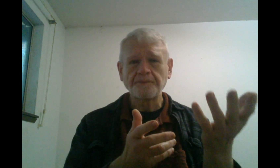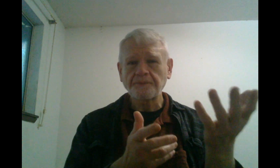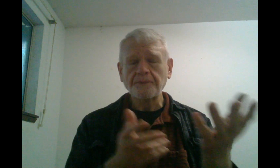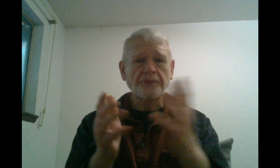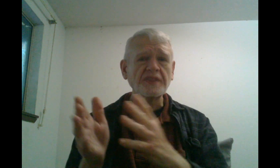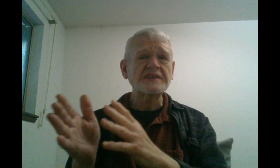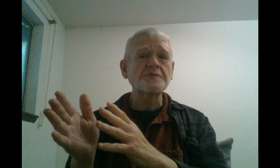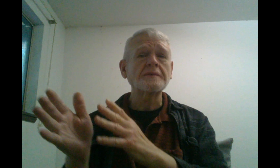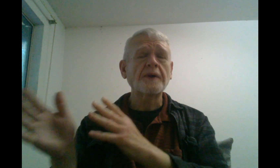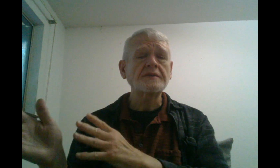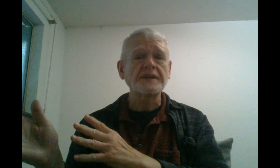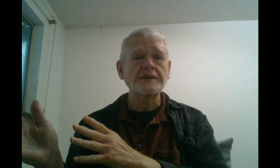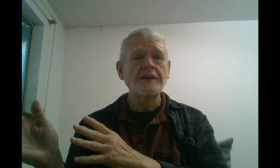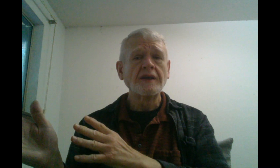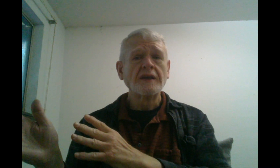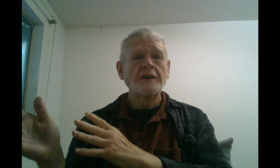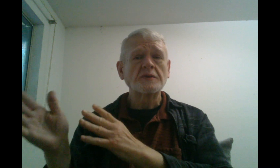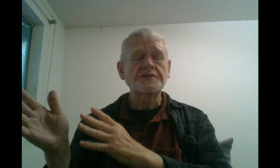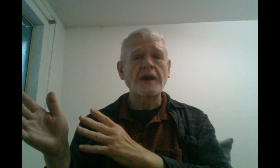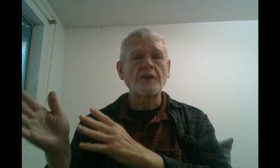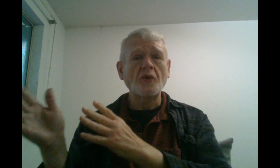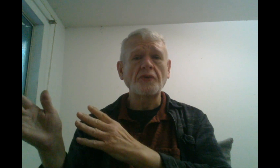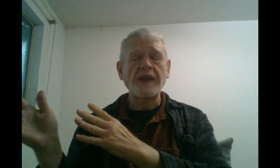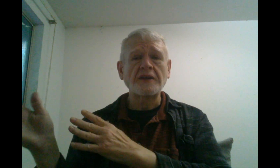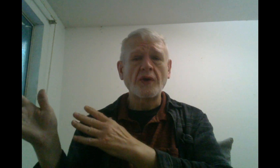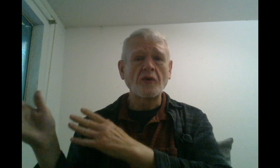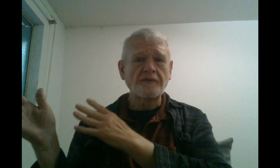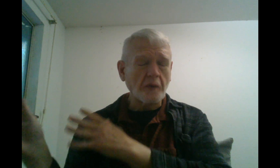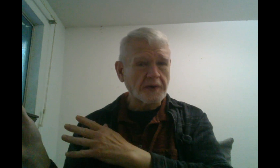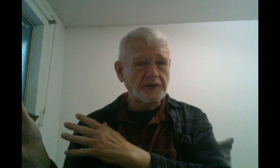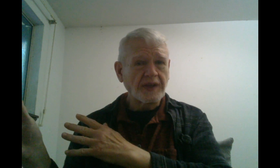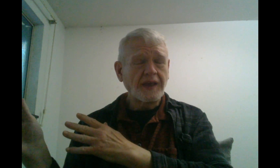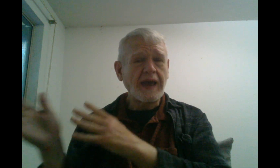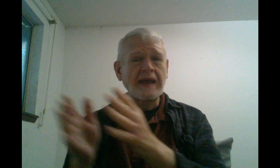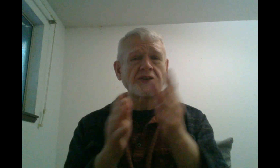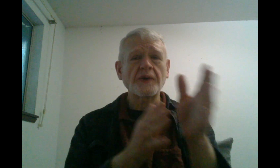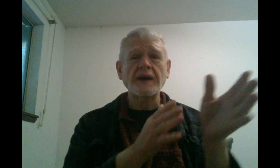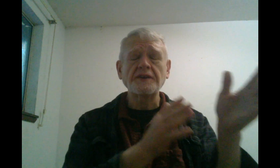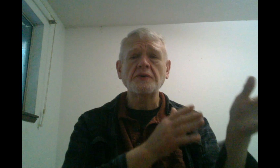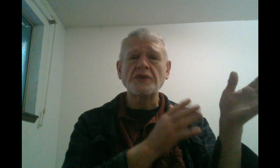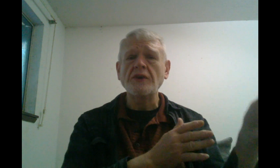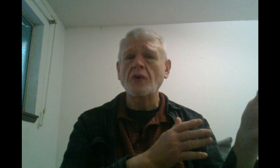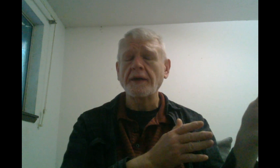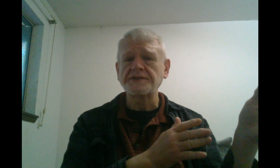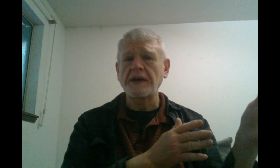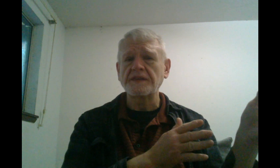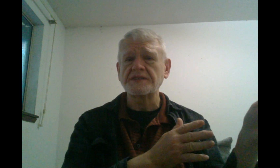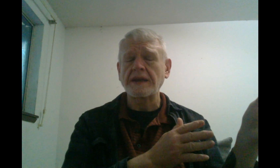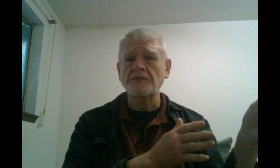this one person was trying to hold down the whole fort and try to do the U-Haul stuff at the same